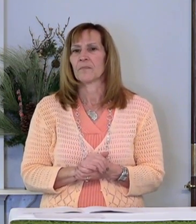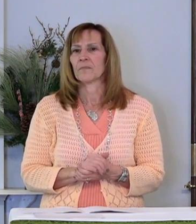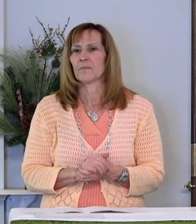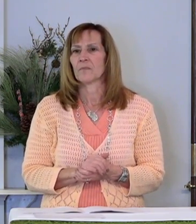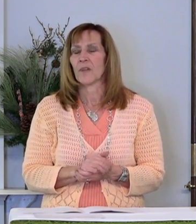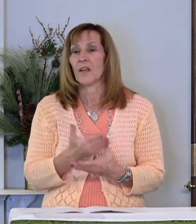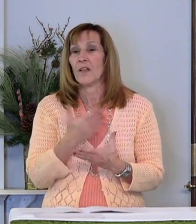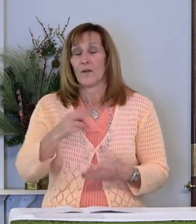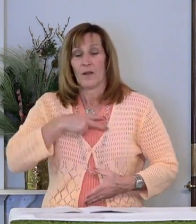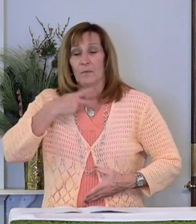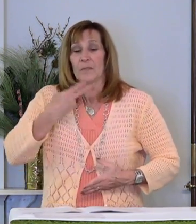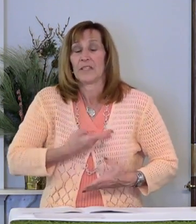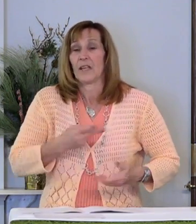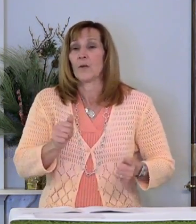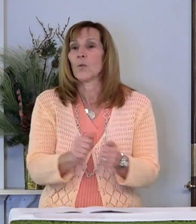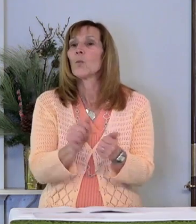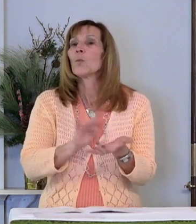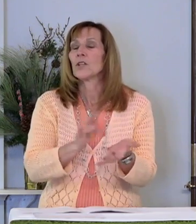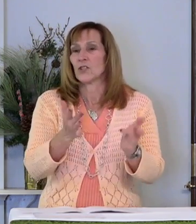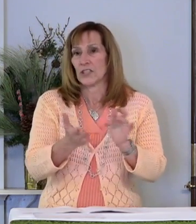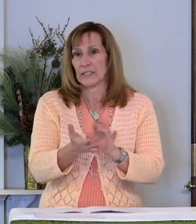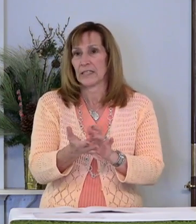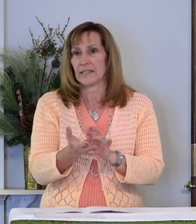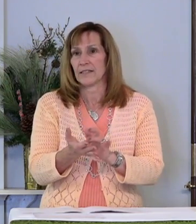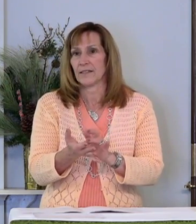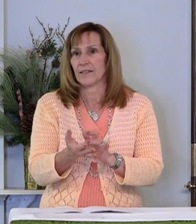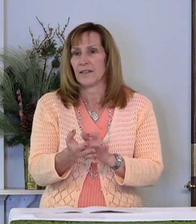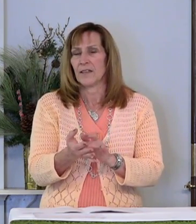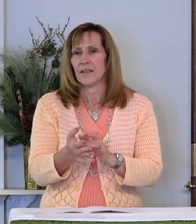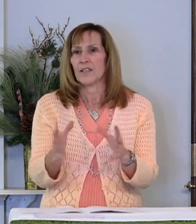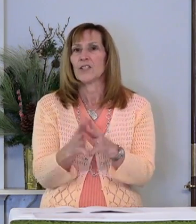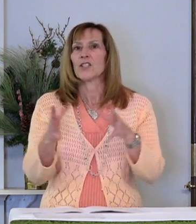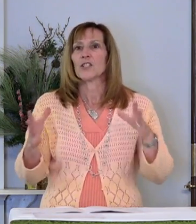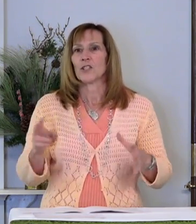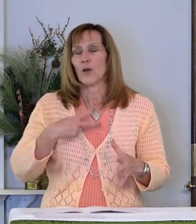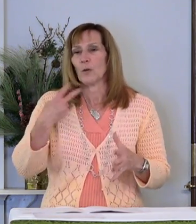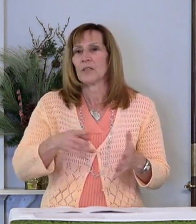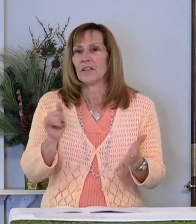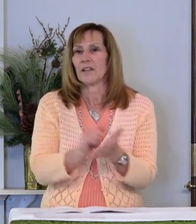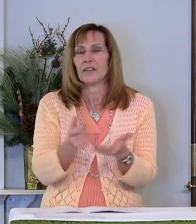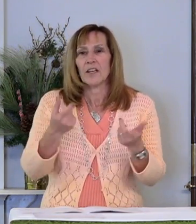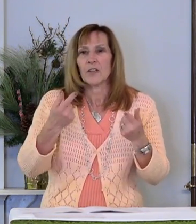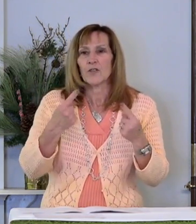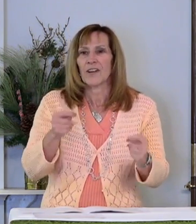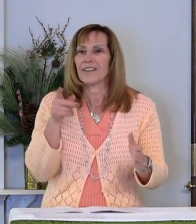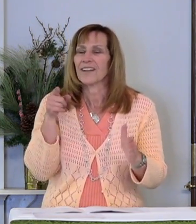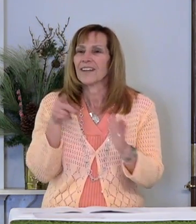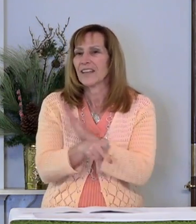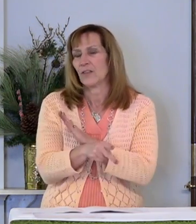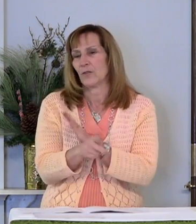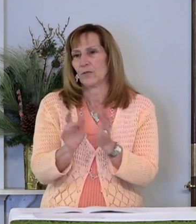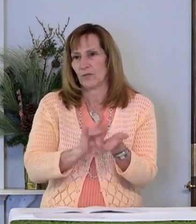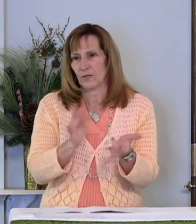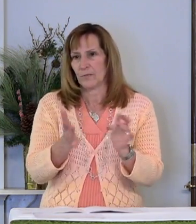They're upset with him. So upset with him that they try to kill him.